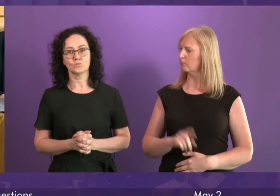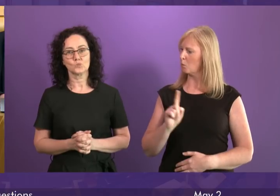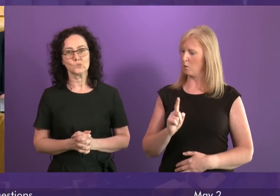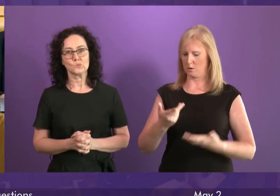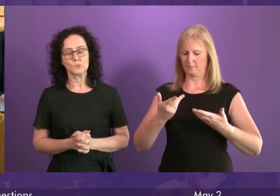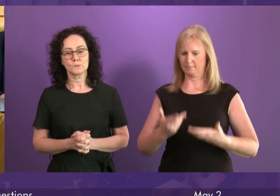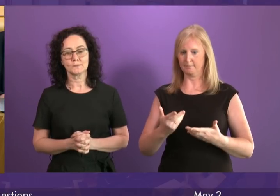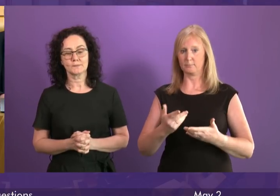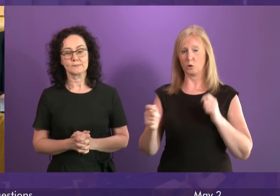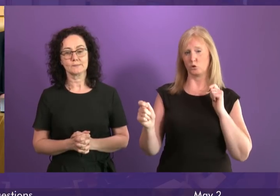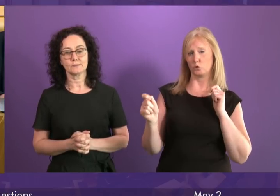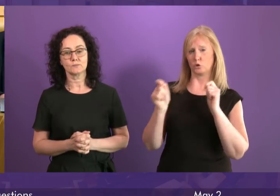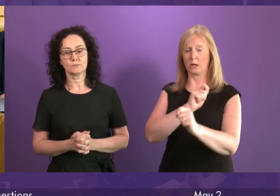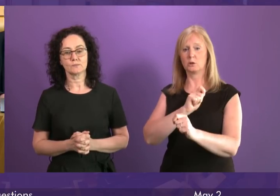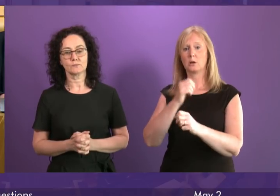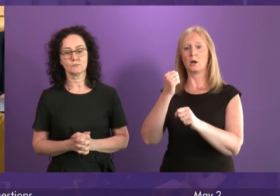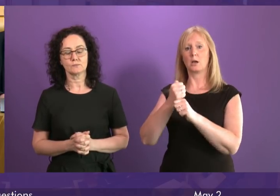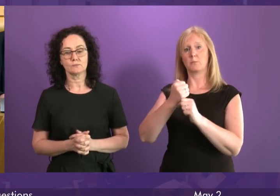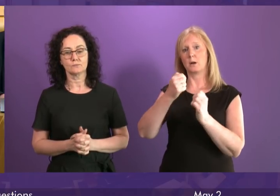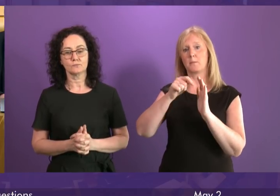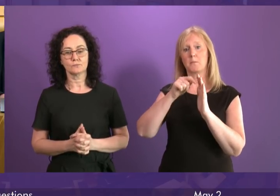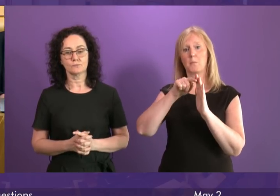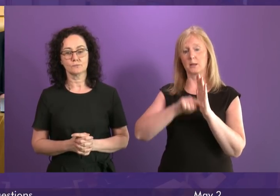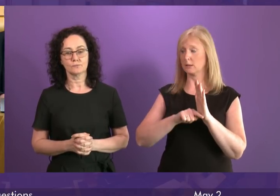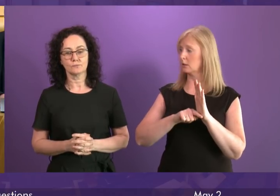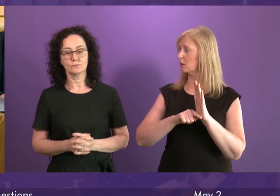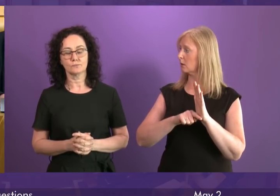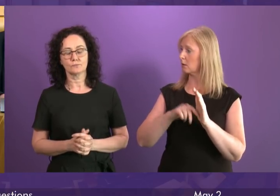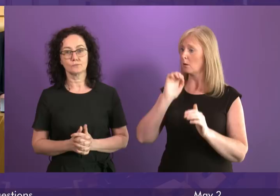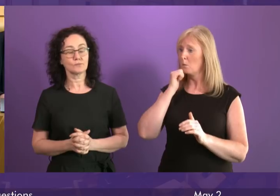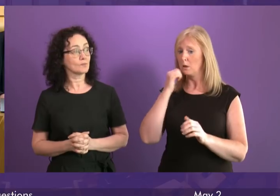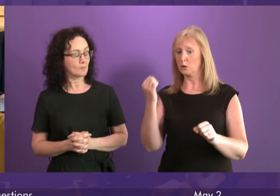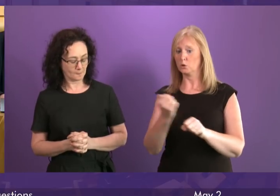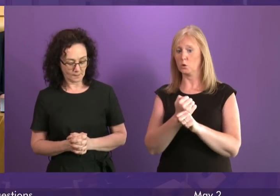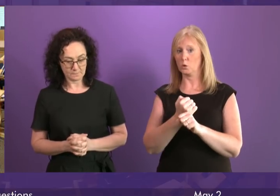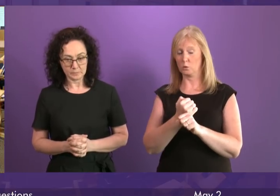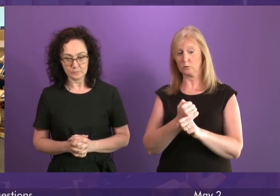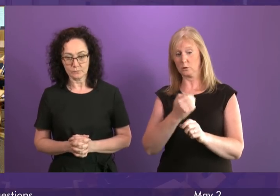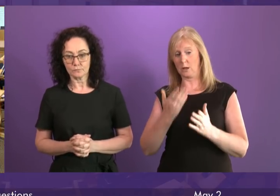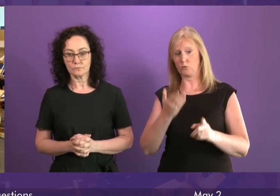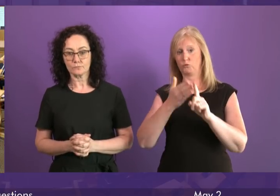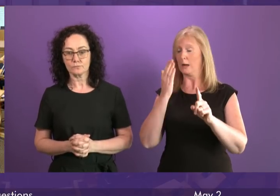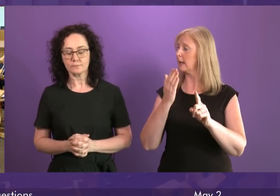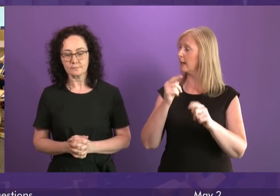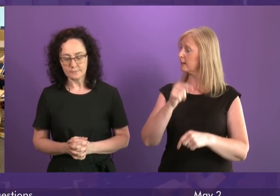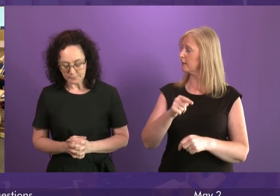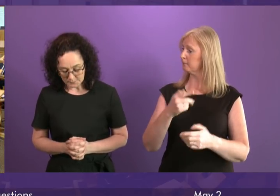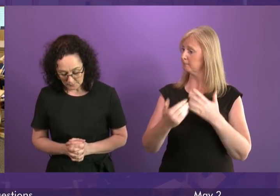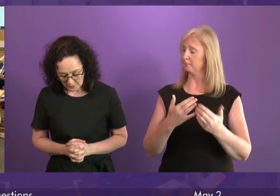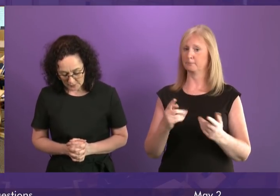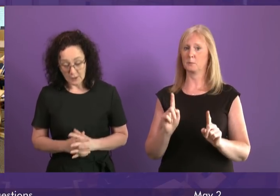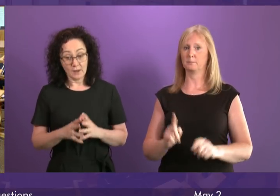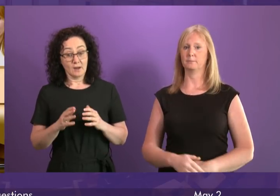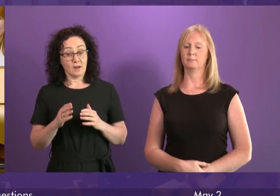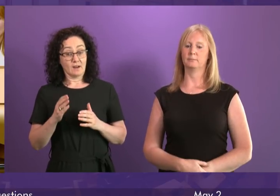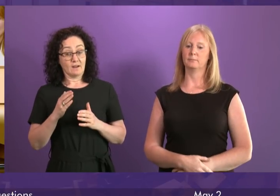in government policy does the First Minister plan now that she has recognised the climate emergency? First Minister. Well,